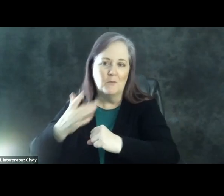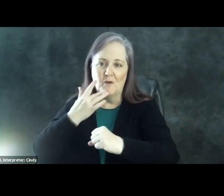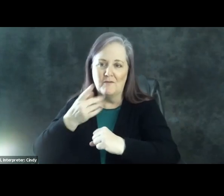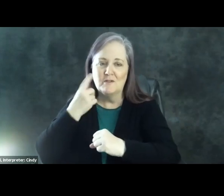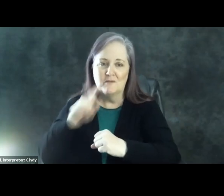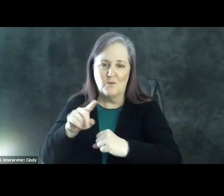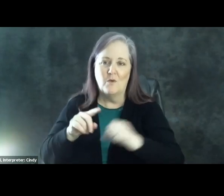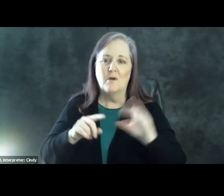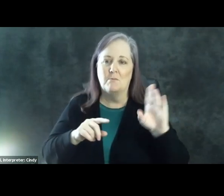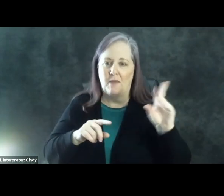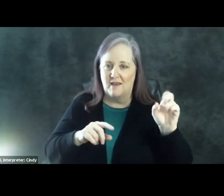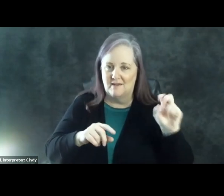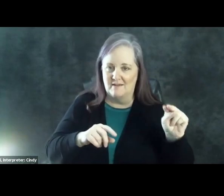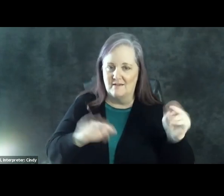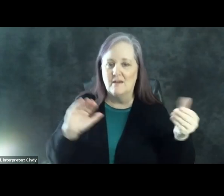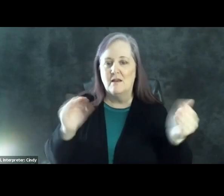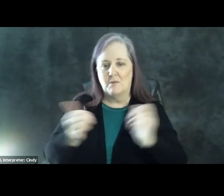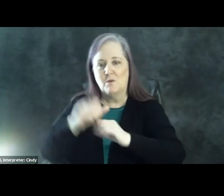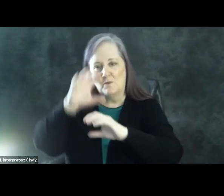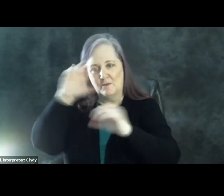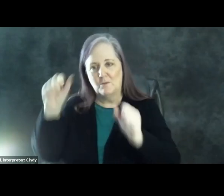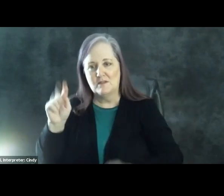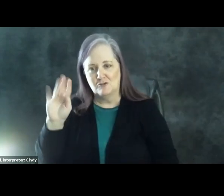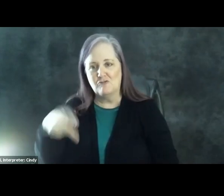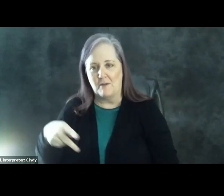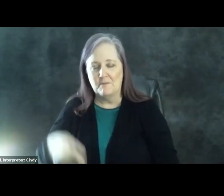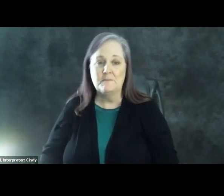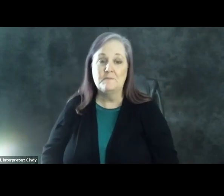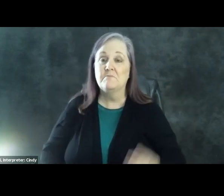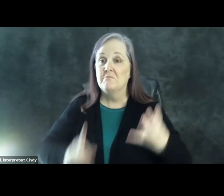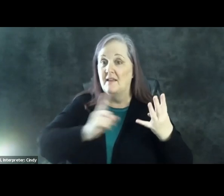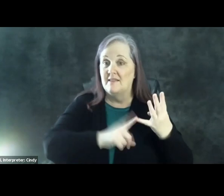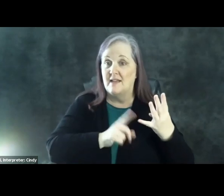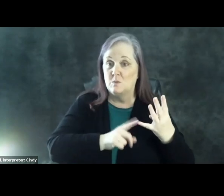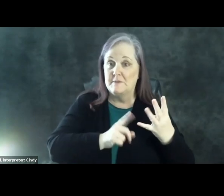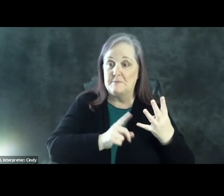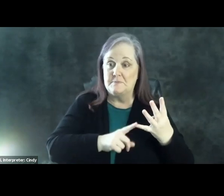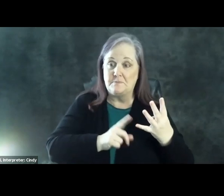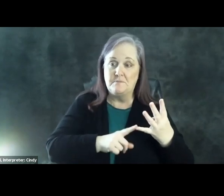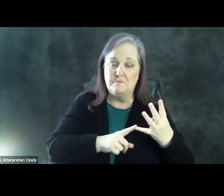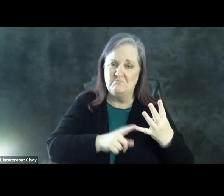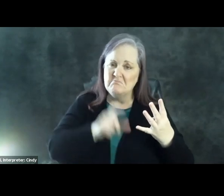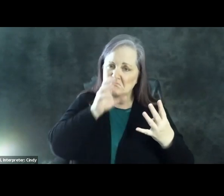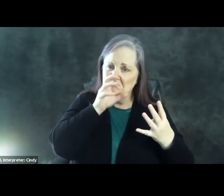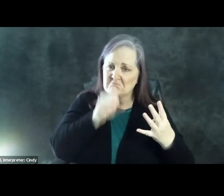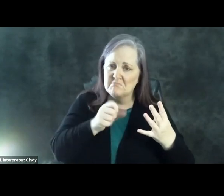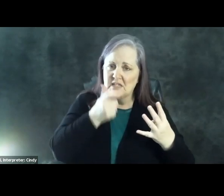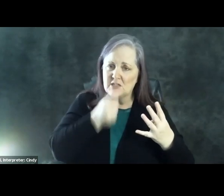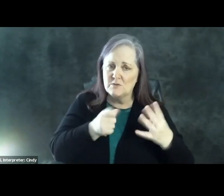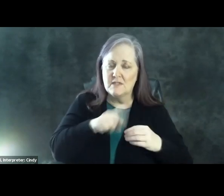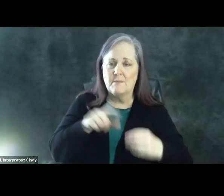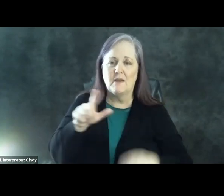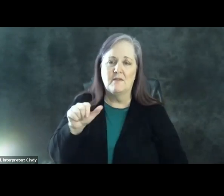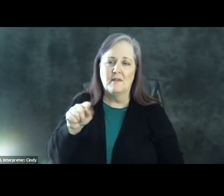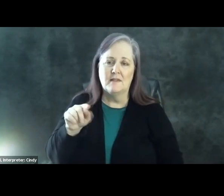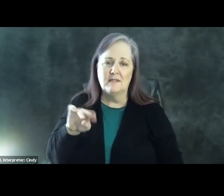Biden over President Trump. So the last issue I want to kind of touch on that I think is really interesting about the Latinx electorate